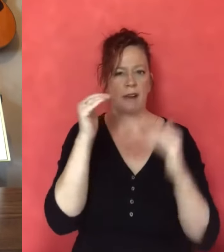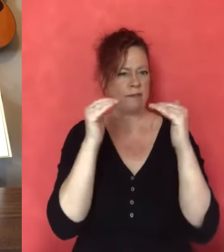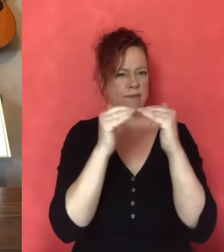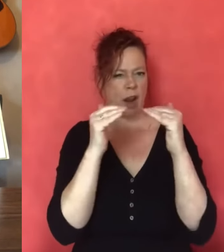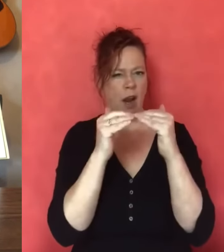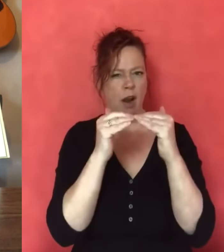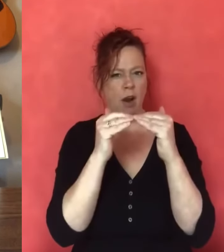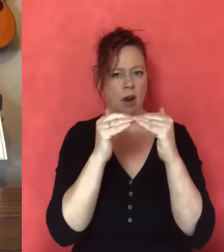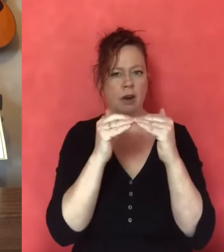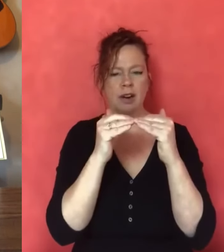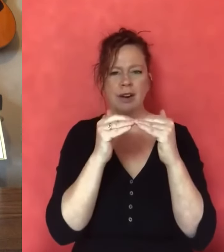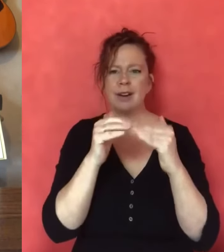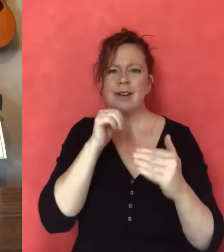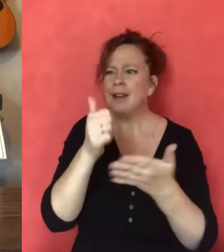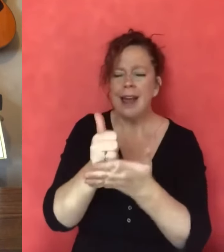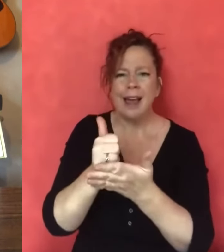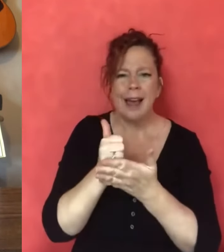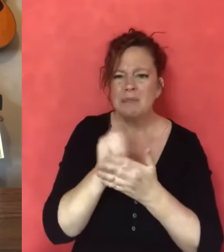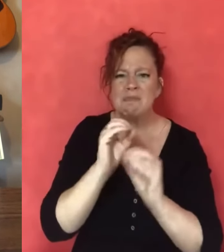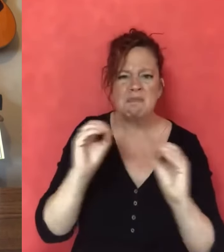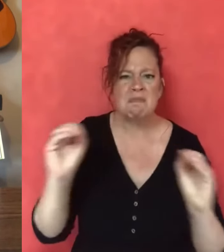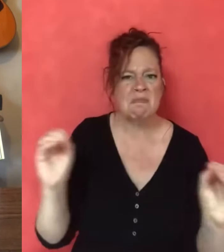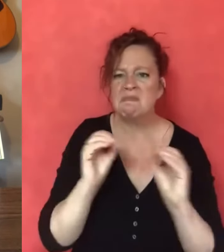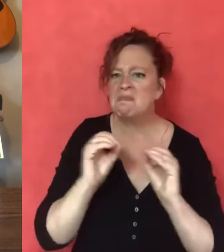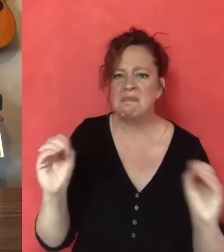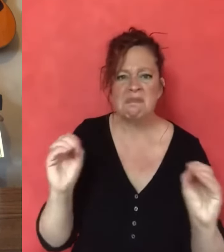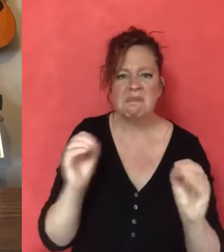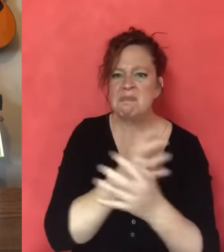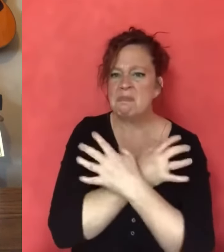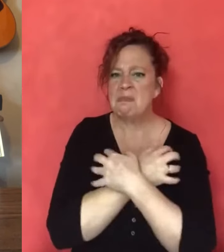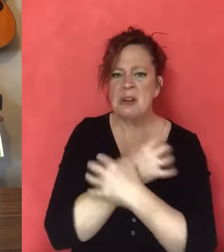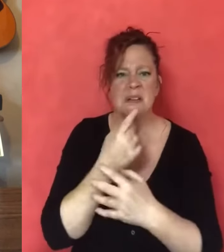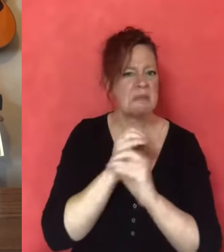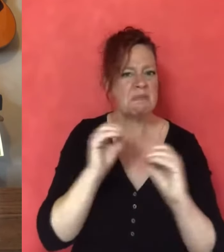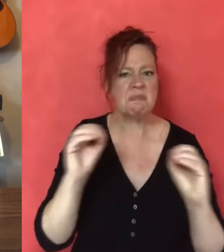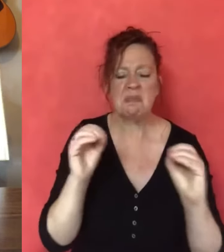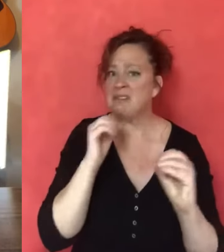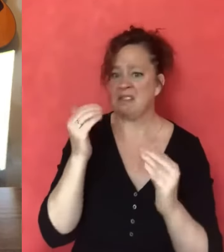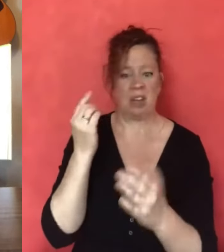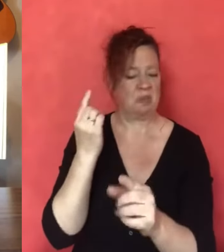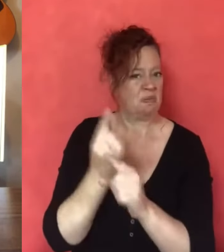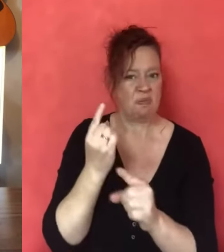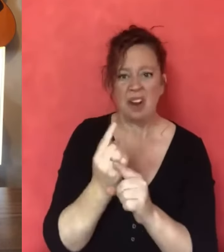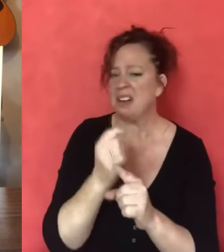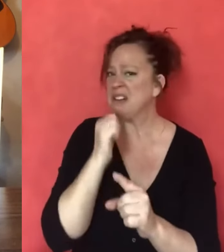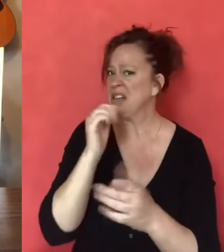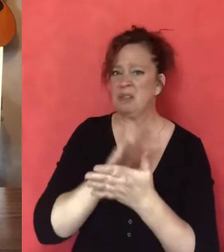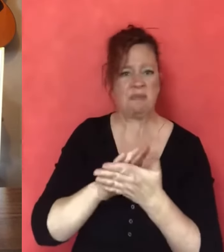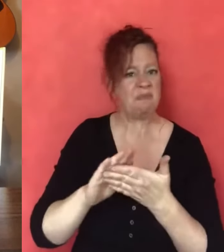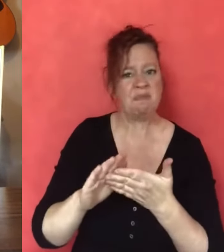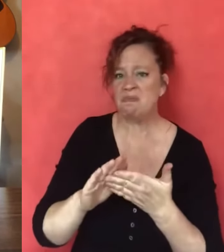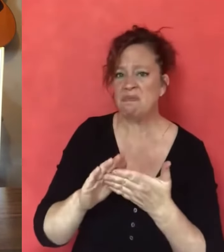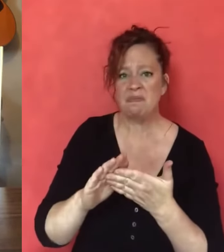Herf! Says Chipmunk. That's not fair. He hasn't helped at all. Said Bear.